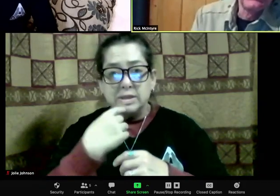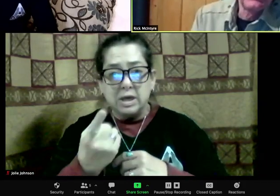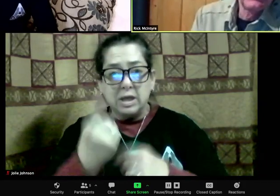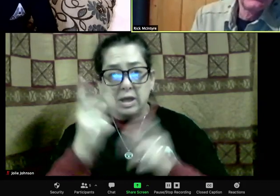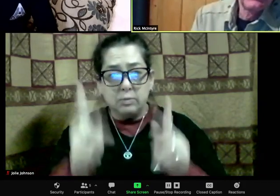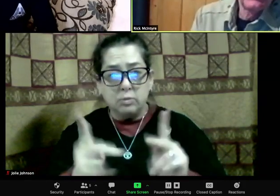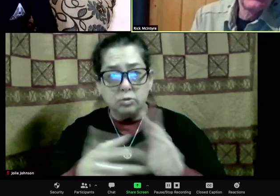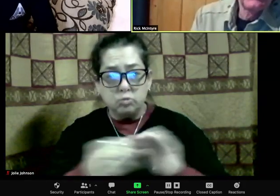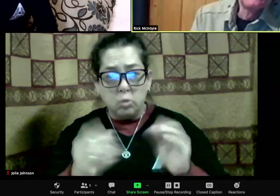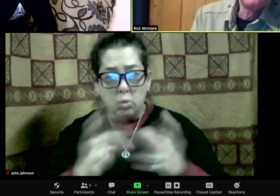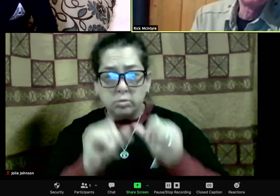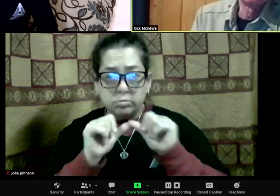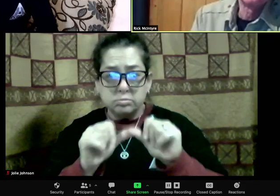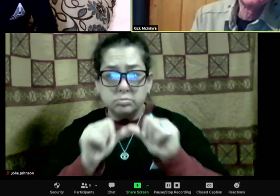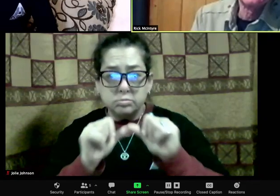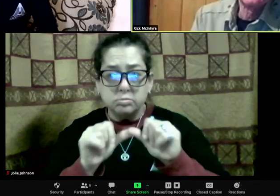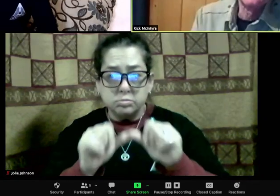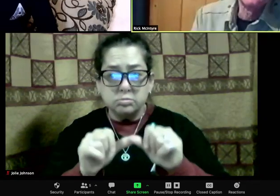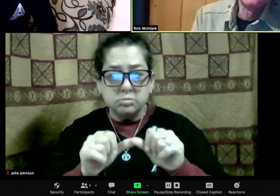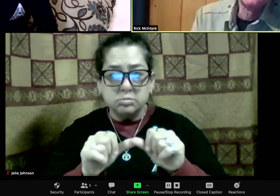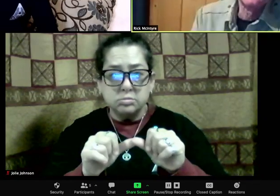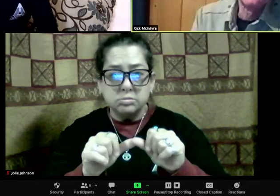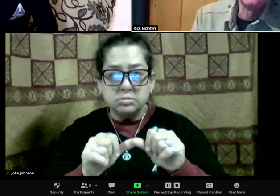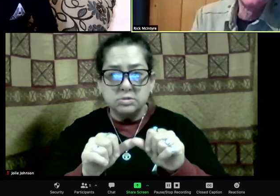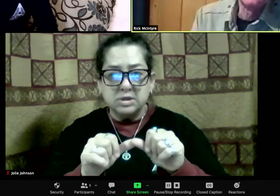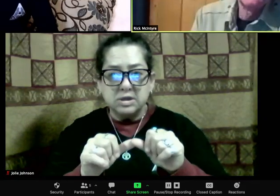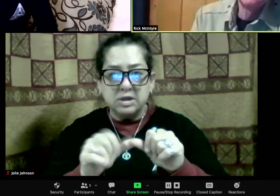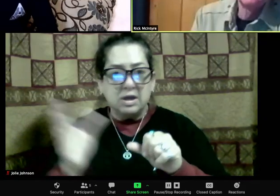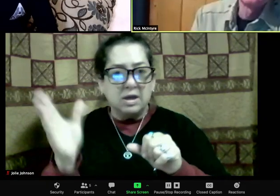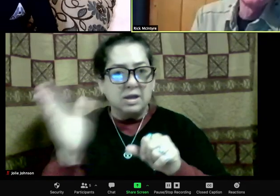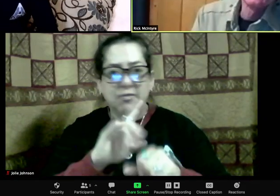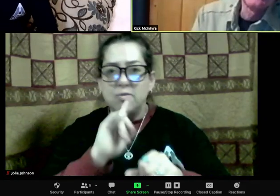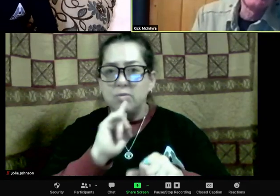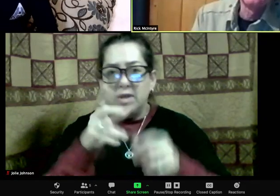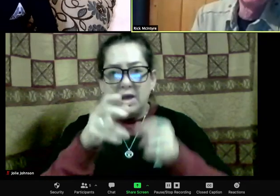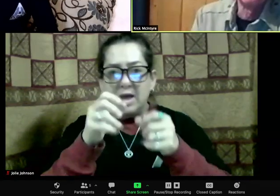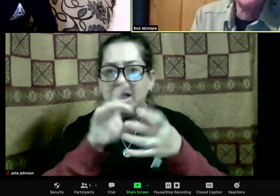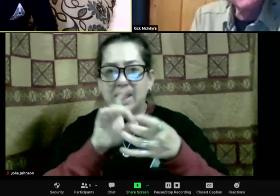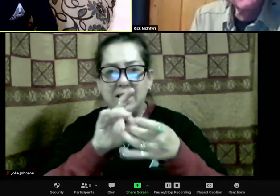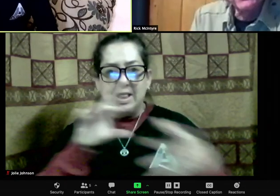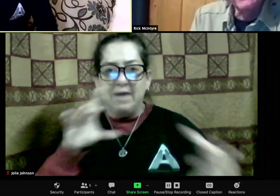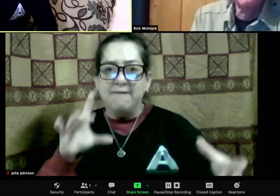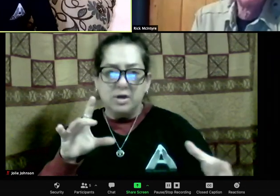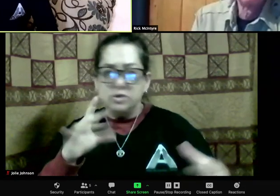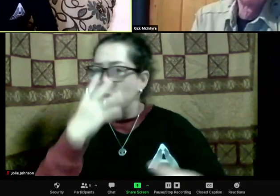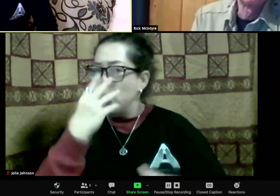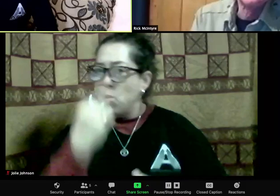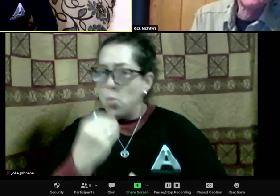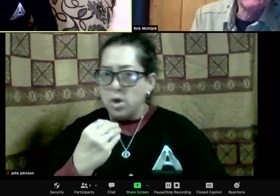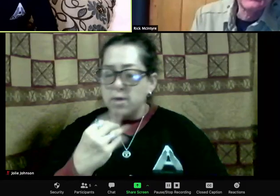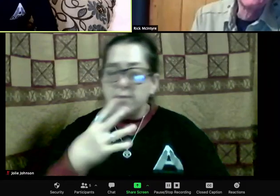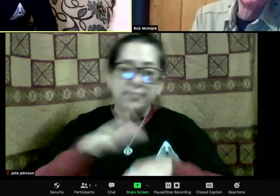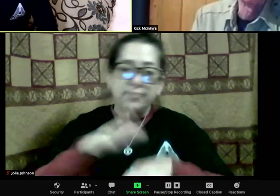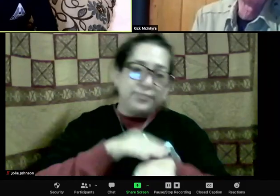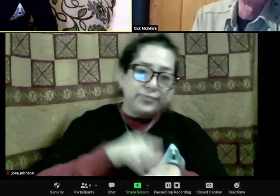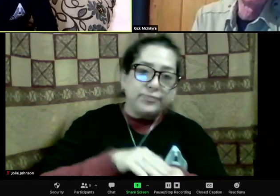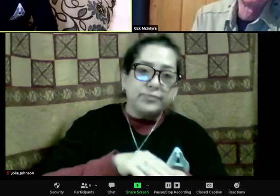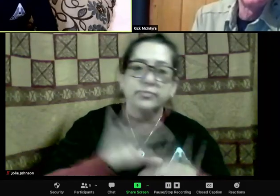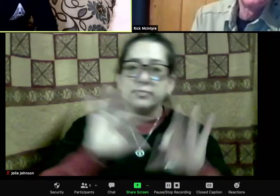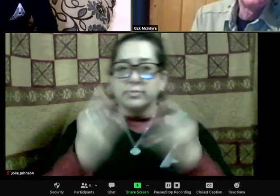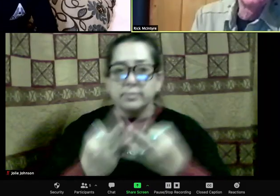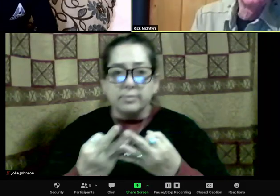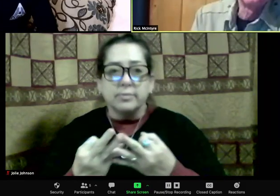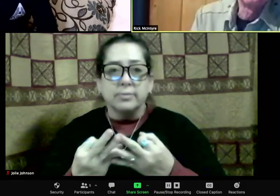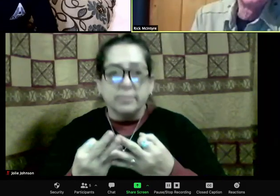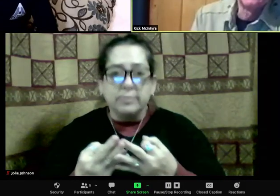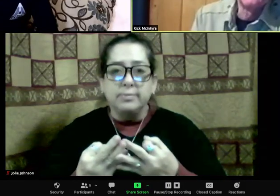toward wolves. You shouldn't do that. I just tell stories. And I feel, yeah, that's